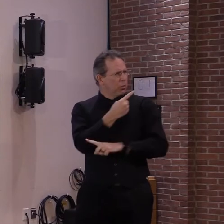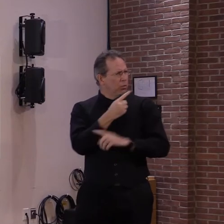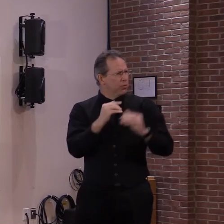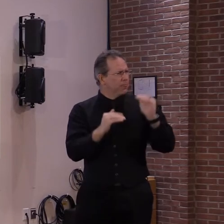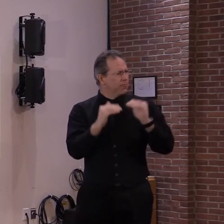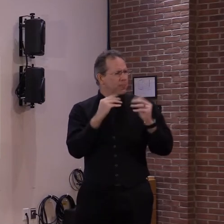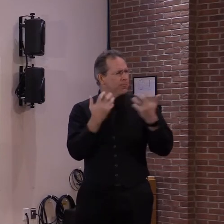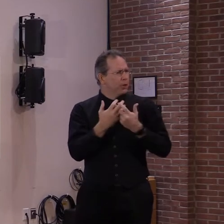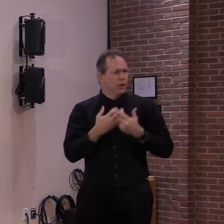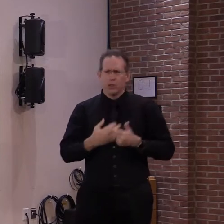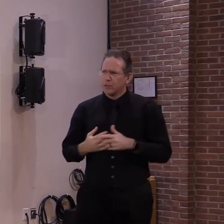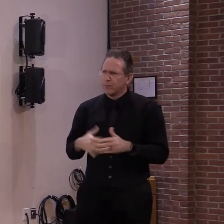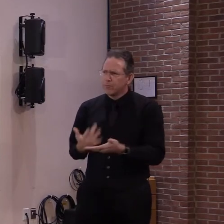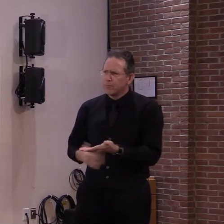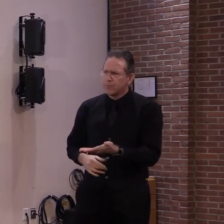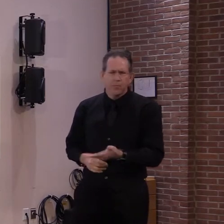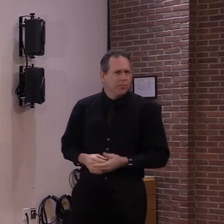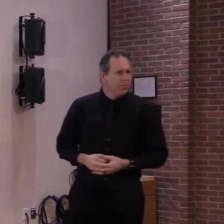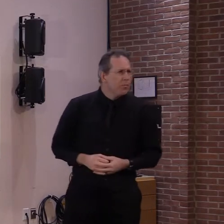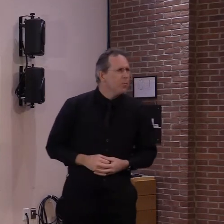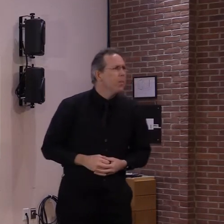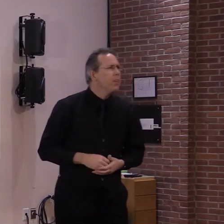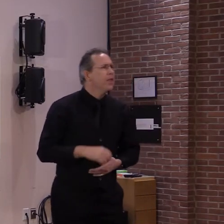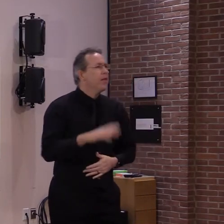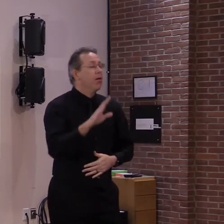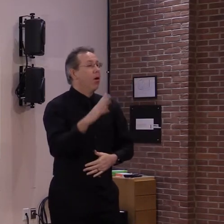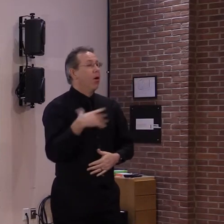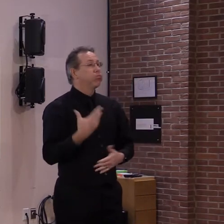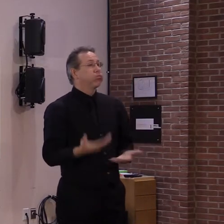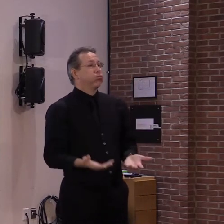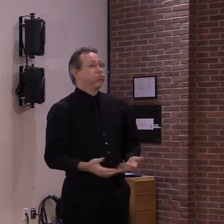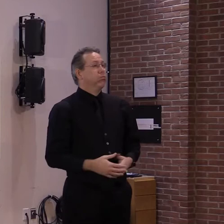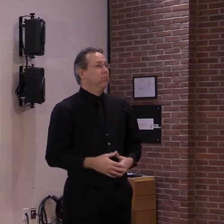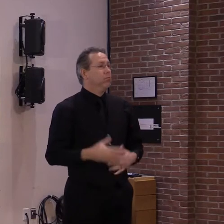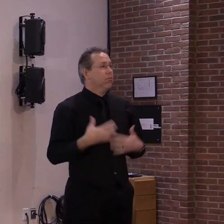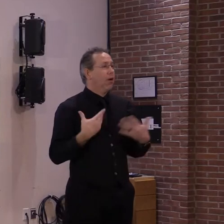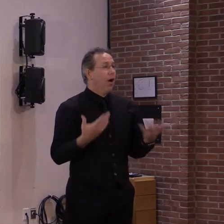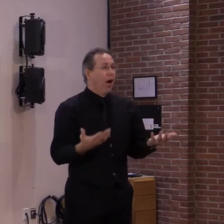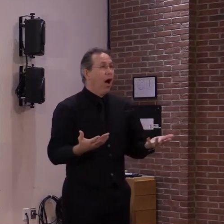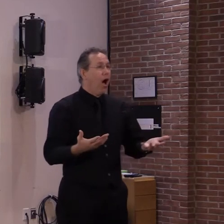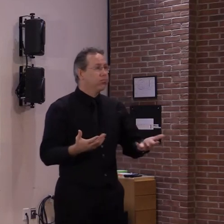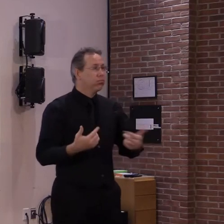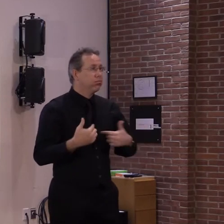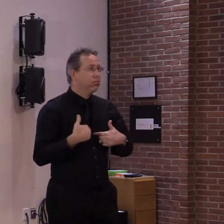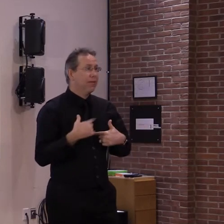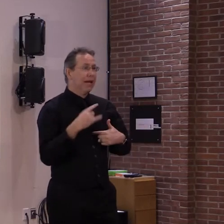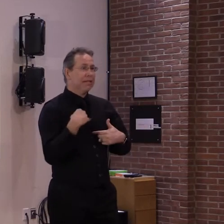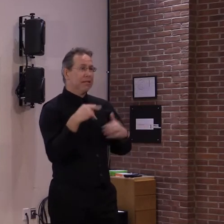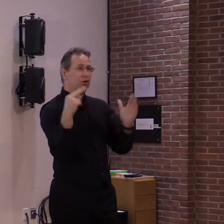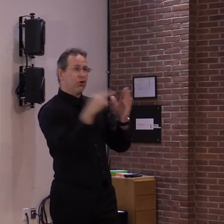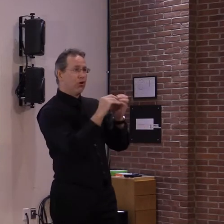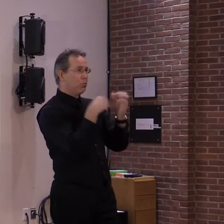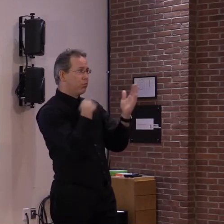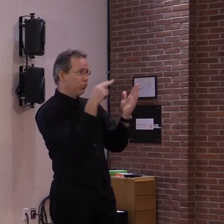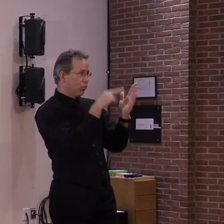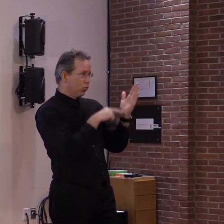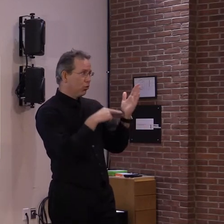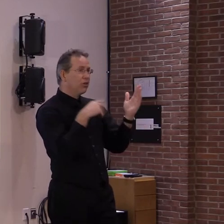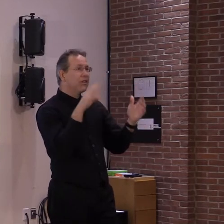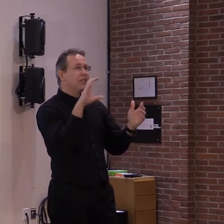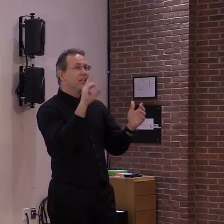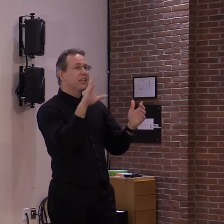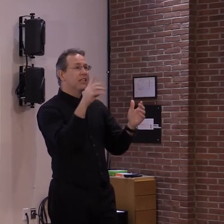I don't know what the disconnect. I mean, I looked at the CDC website today. We're seventh in the nation in terms of